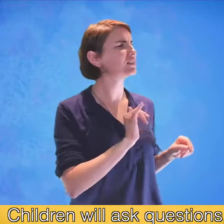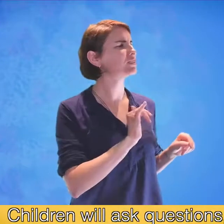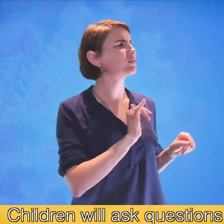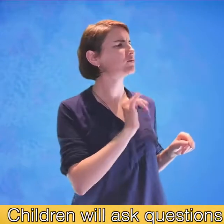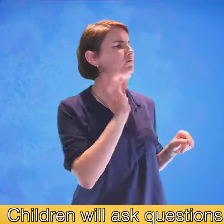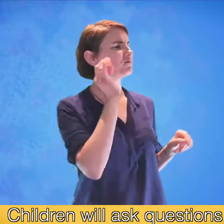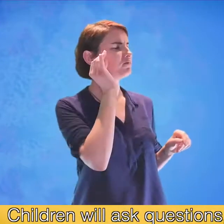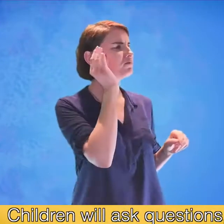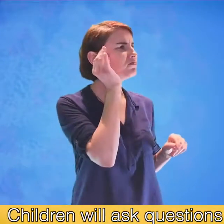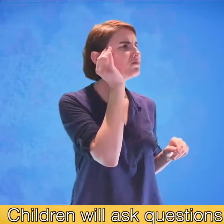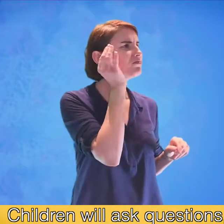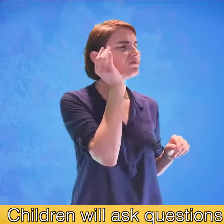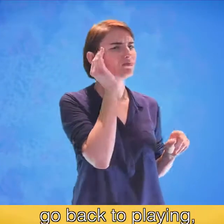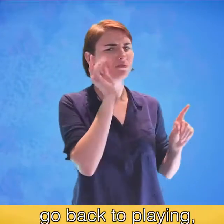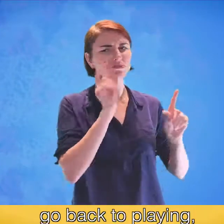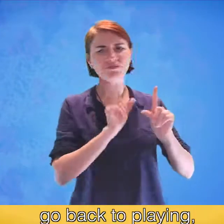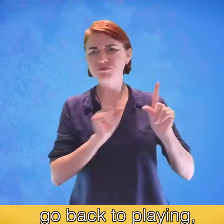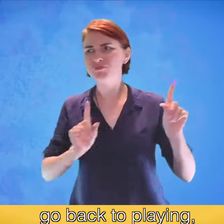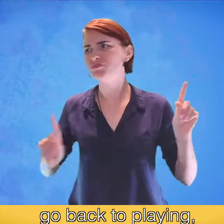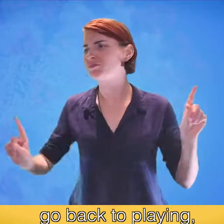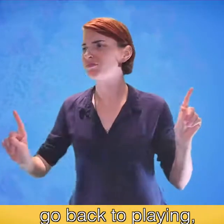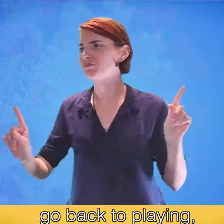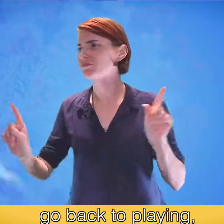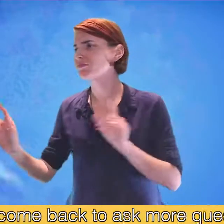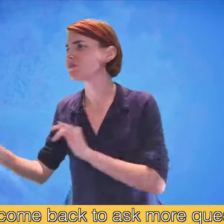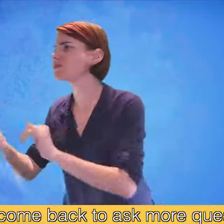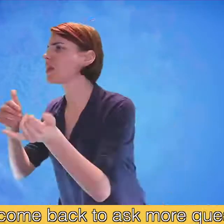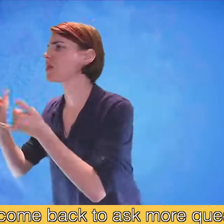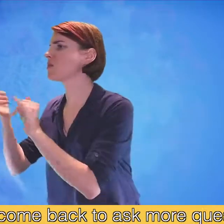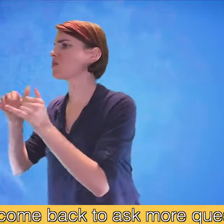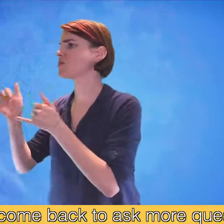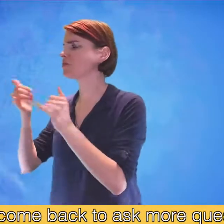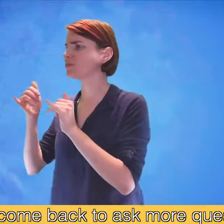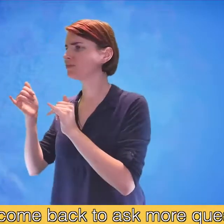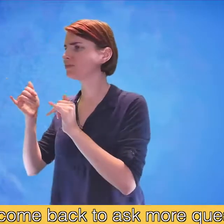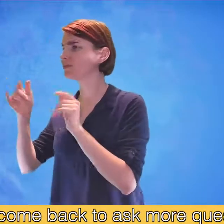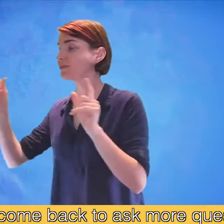children will ask questions go back to playing and come back to ask more questions